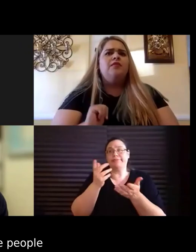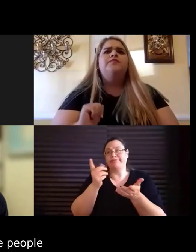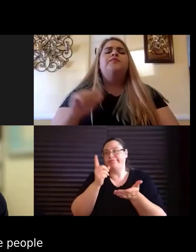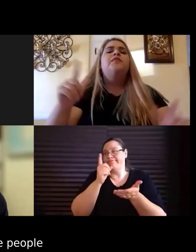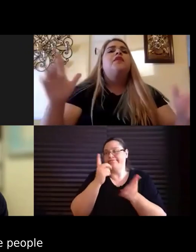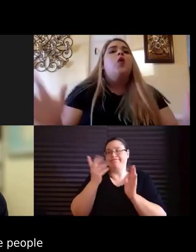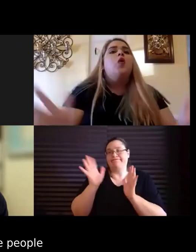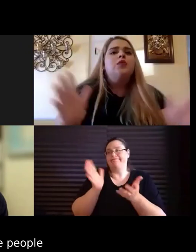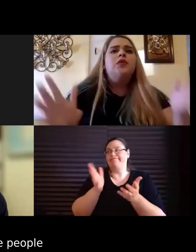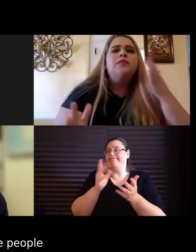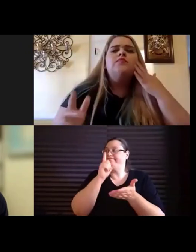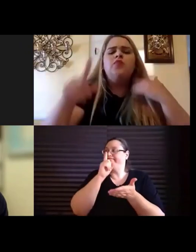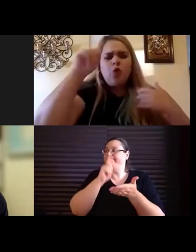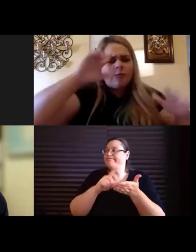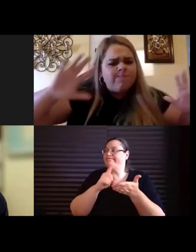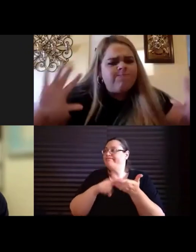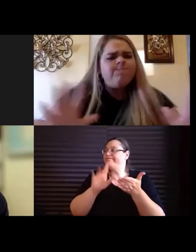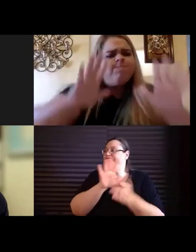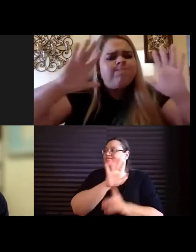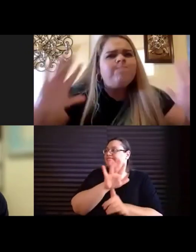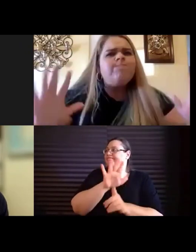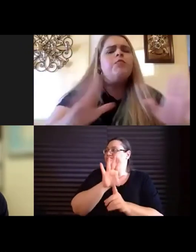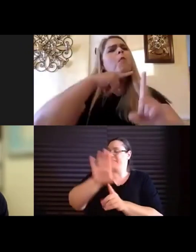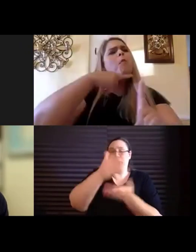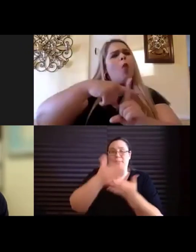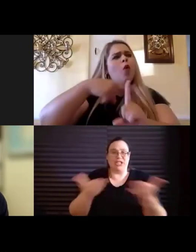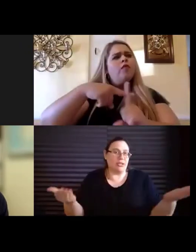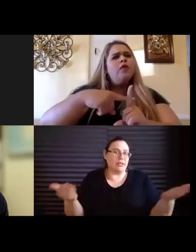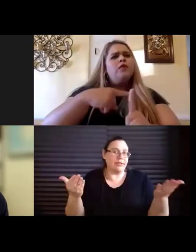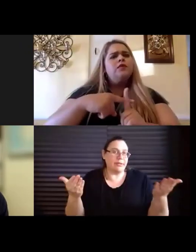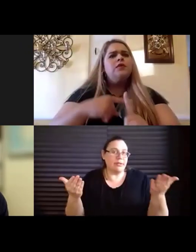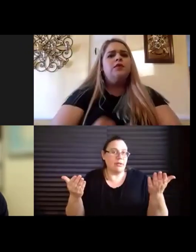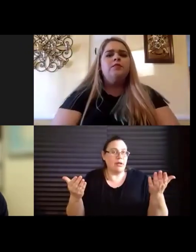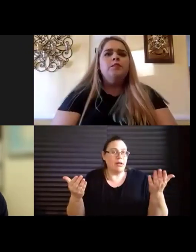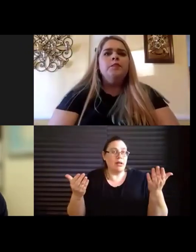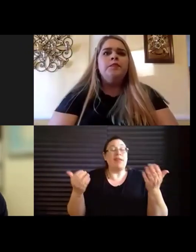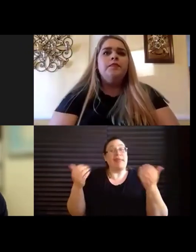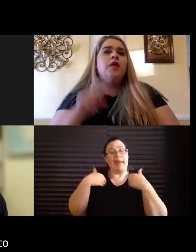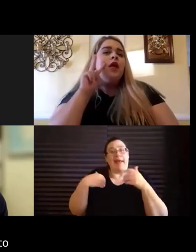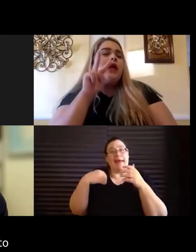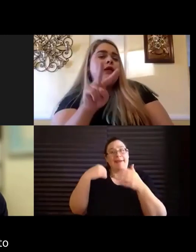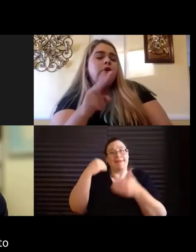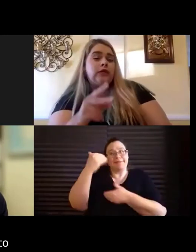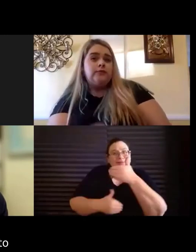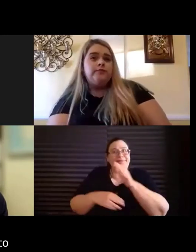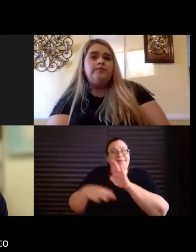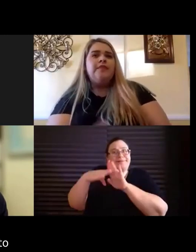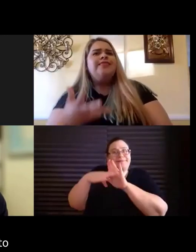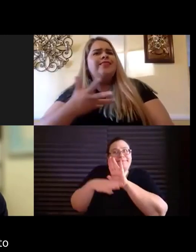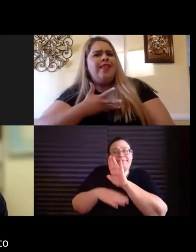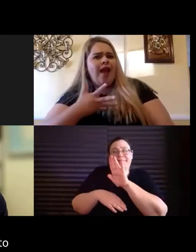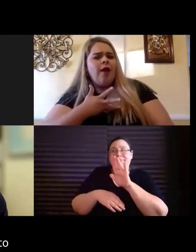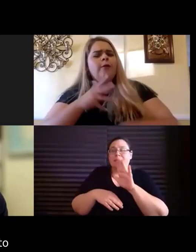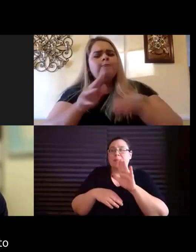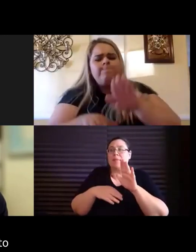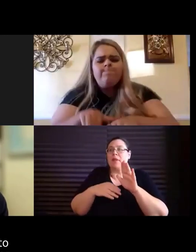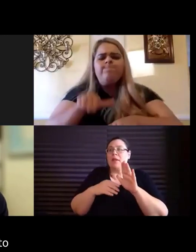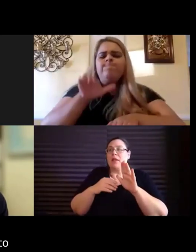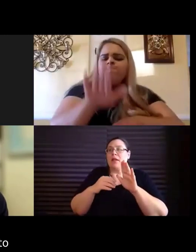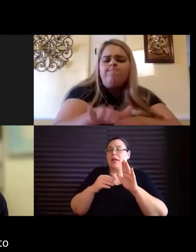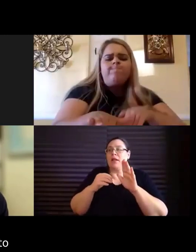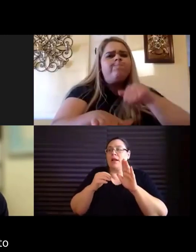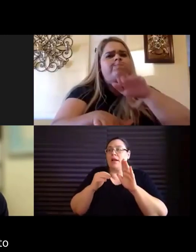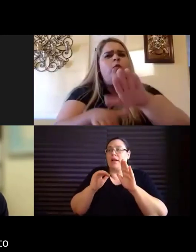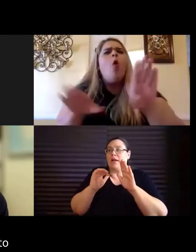you know, their materials, and they have these steps to, you know, about how to bring